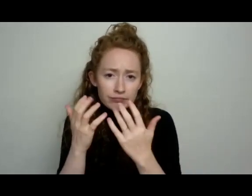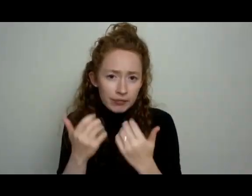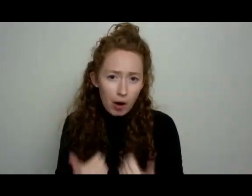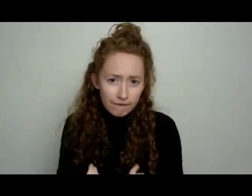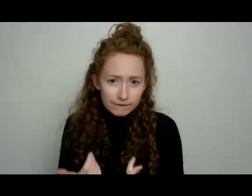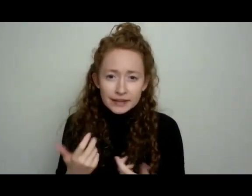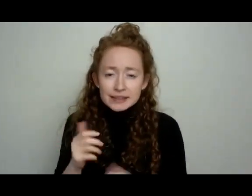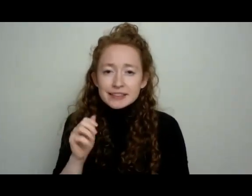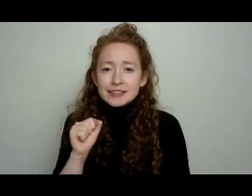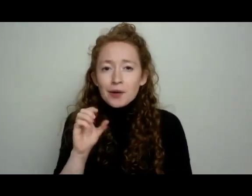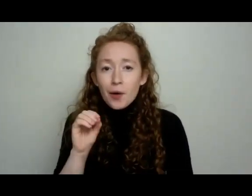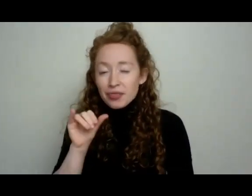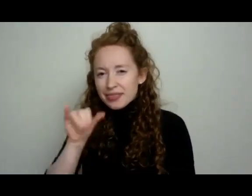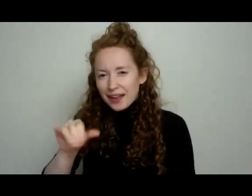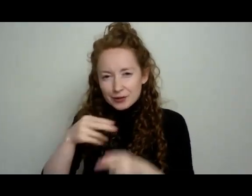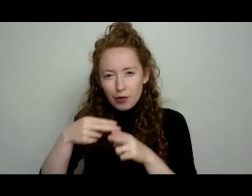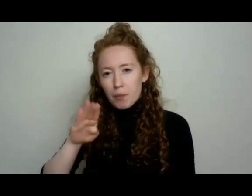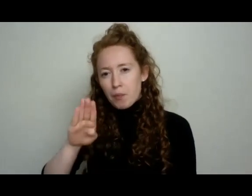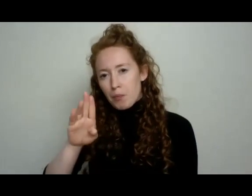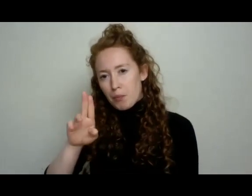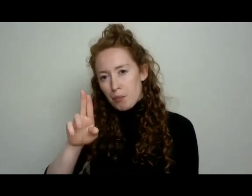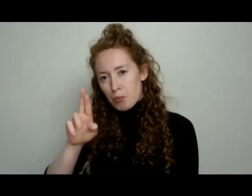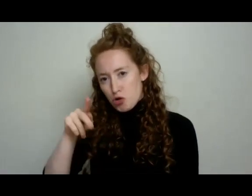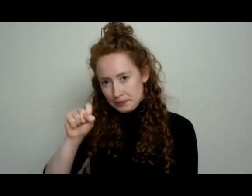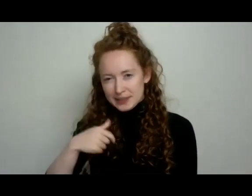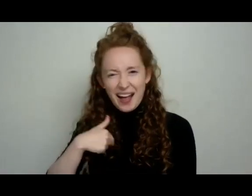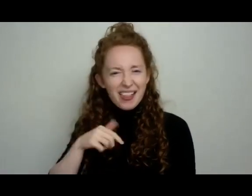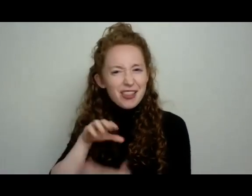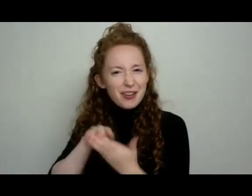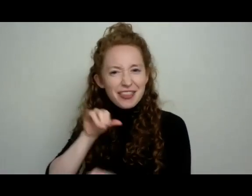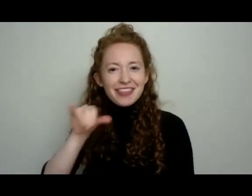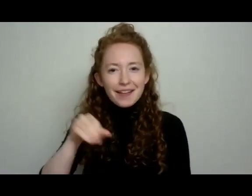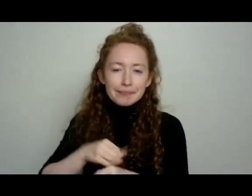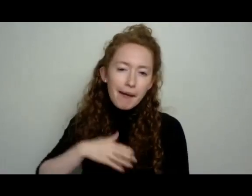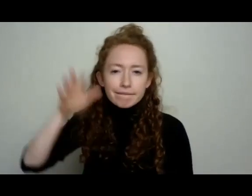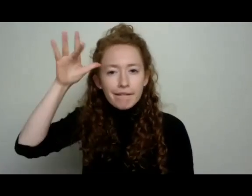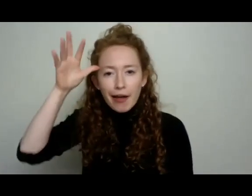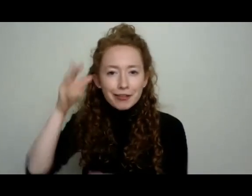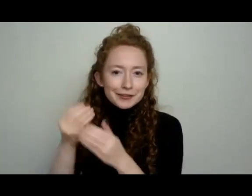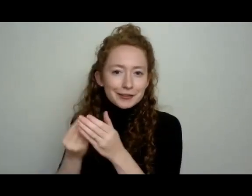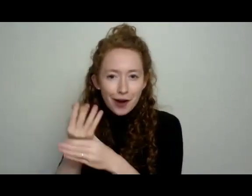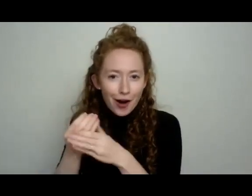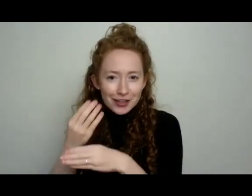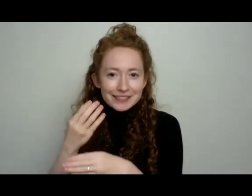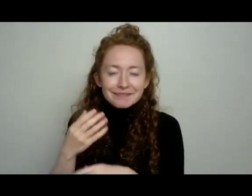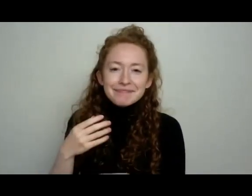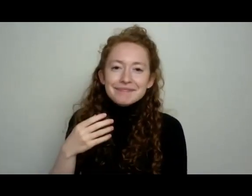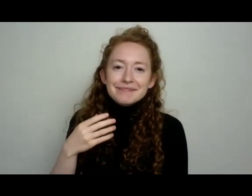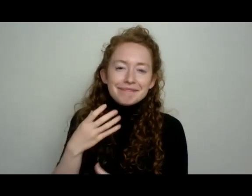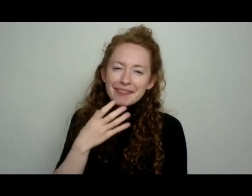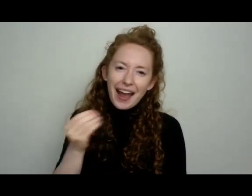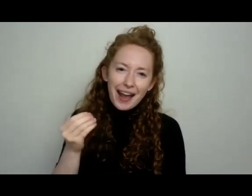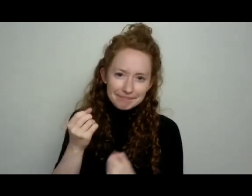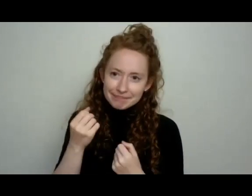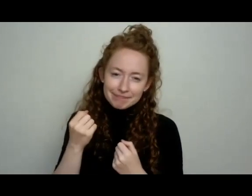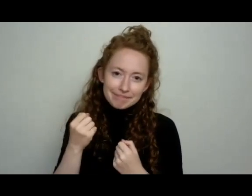So those are the burps that I learned from in my father's garden as burps, and also lots of time on